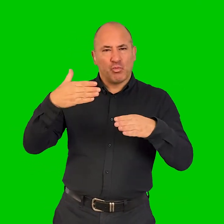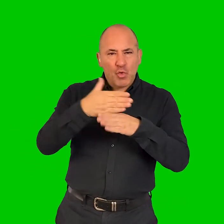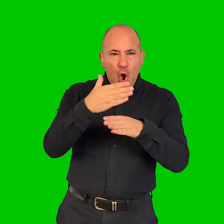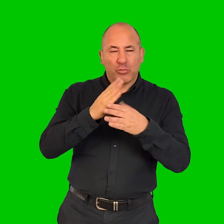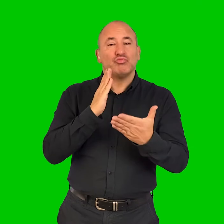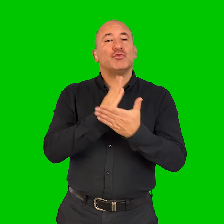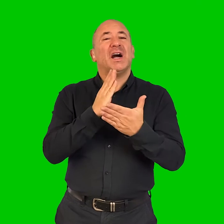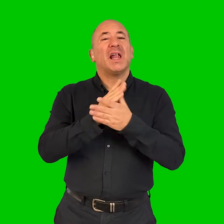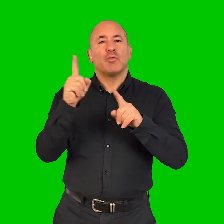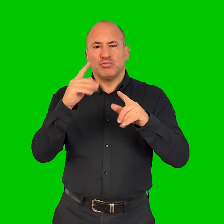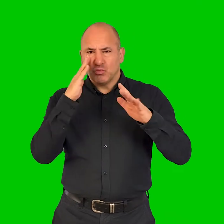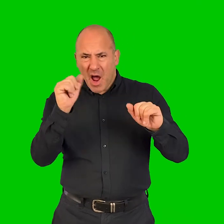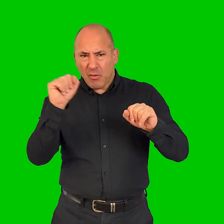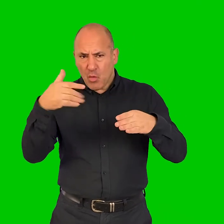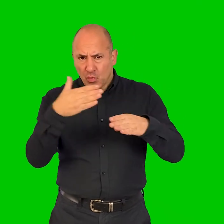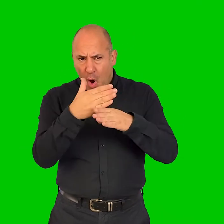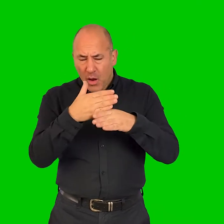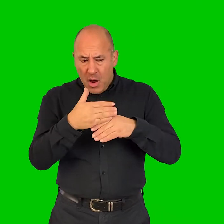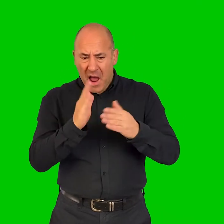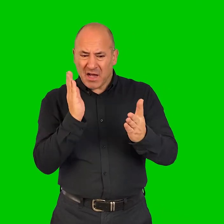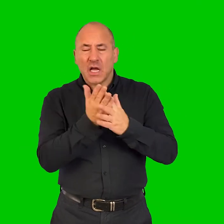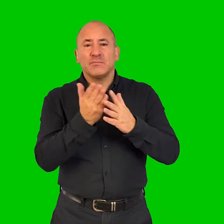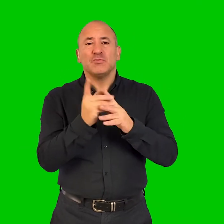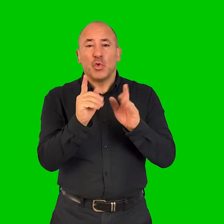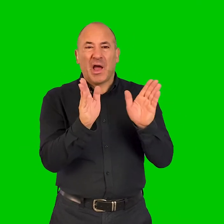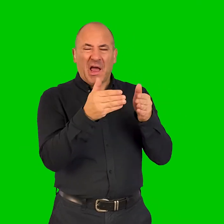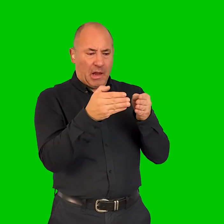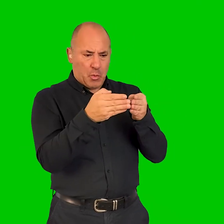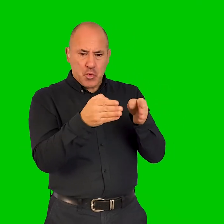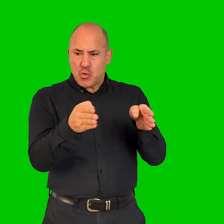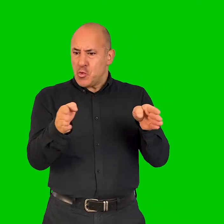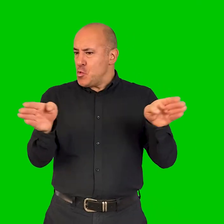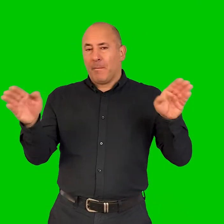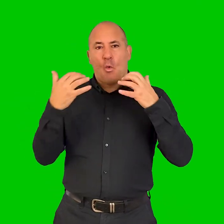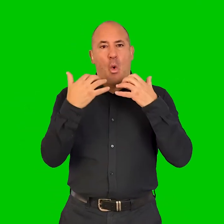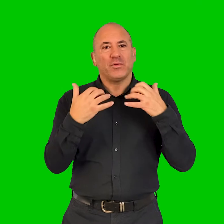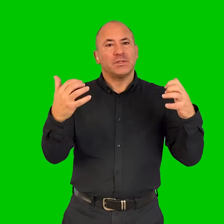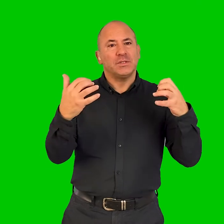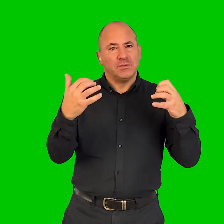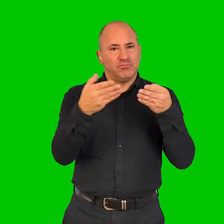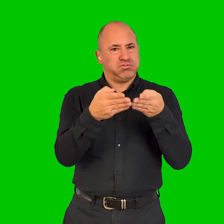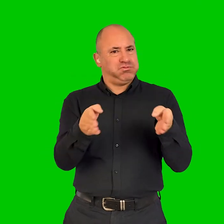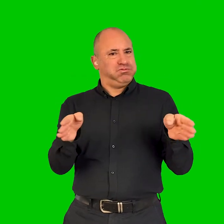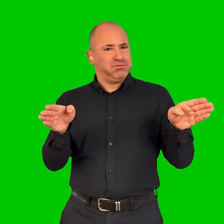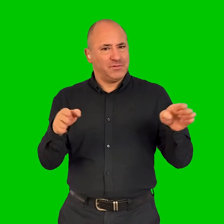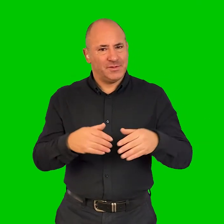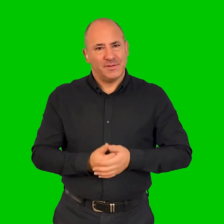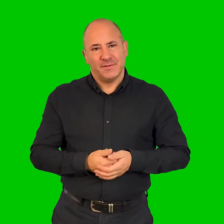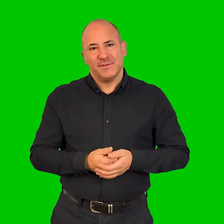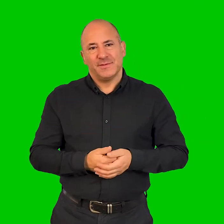because of the work that they do to do with ensuring that their work is more accessible to a broader range of audiences.